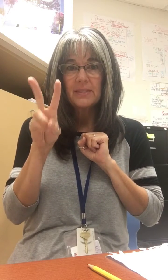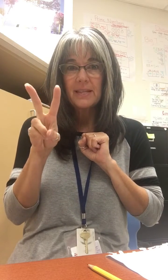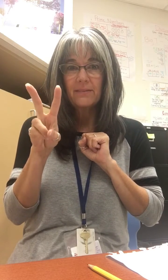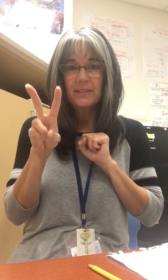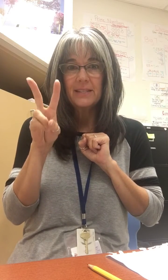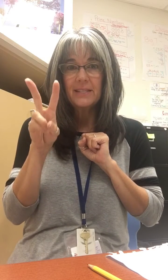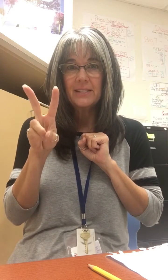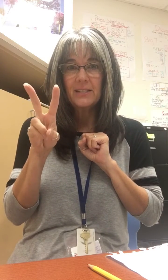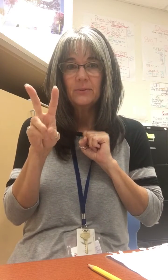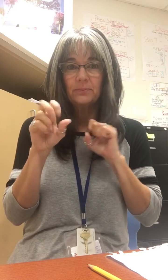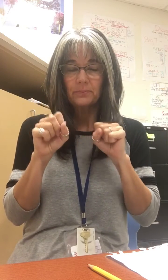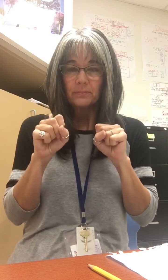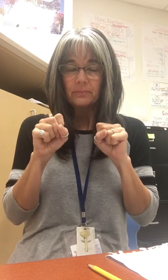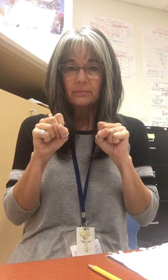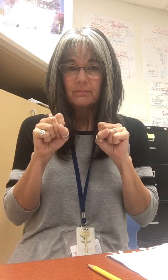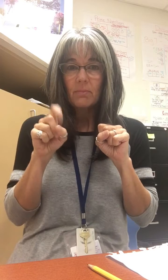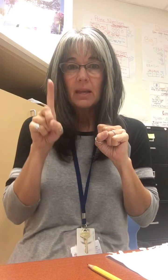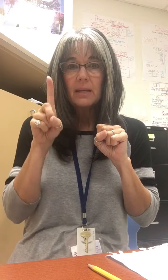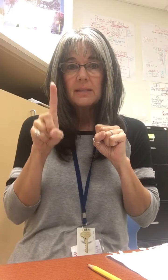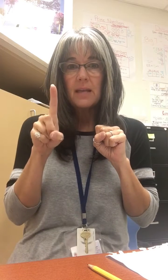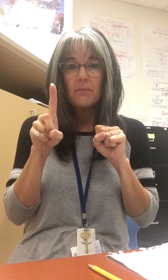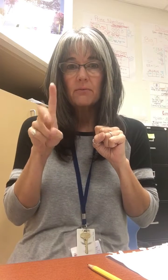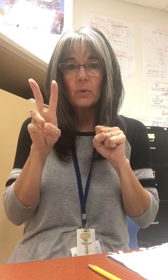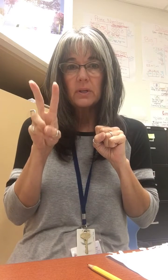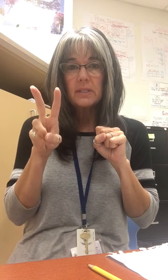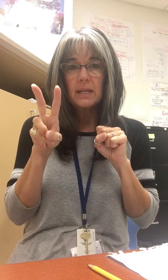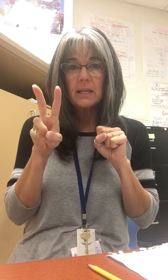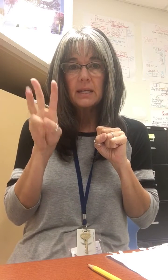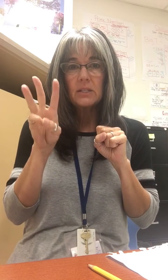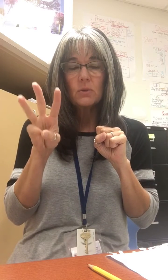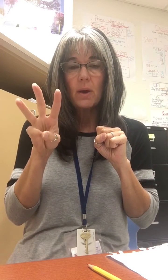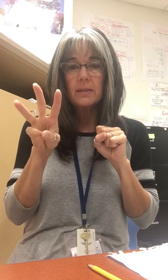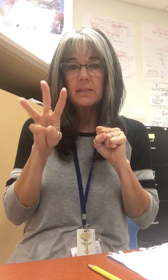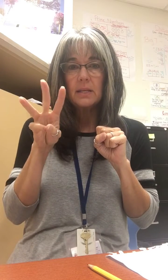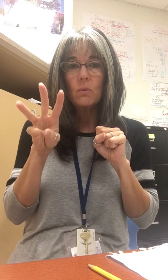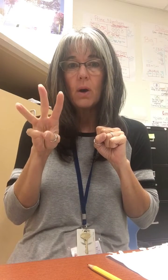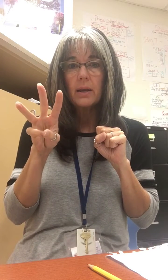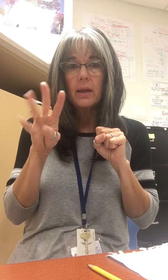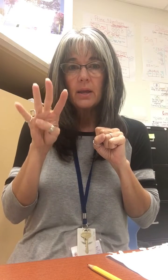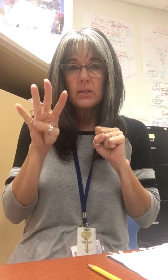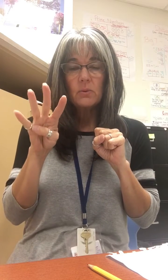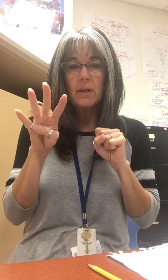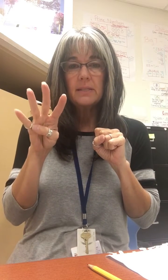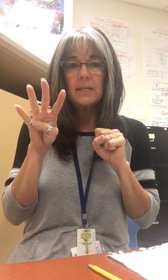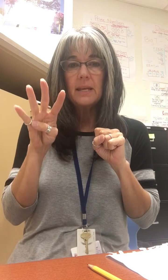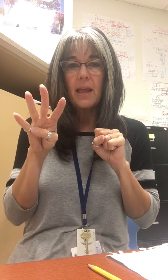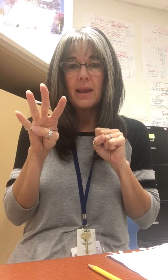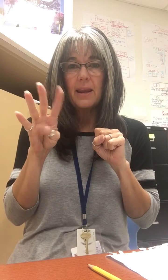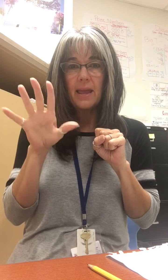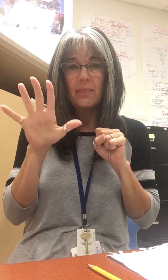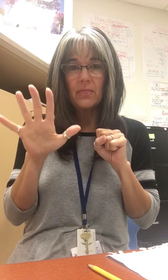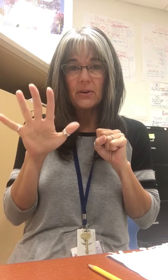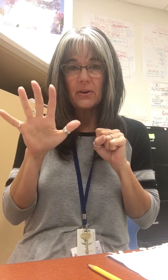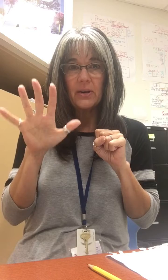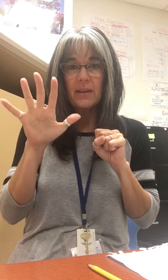72, 7, 14, 21, 28, and 35,